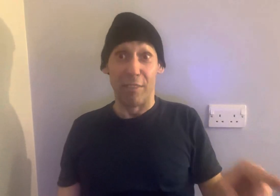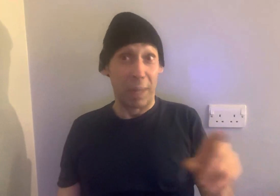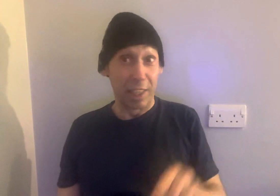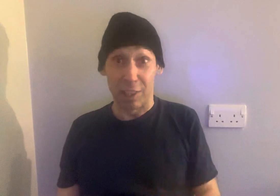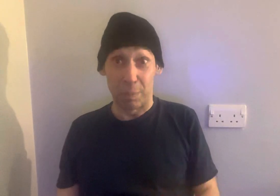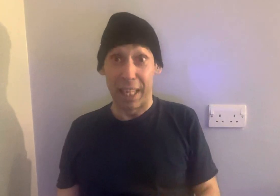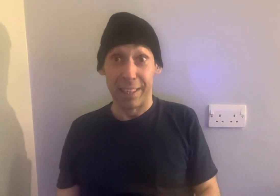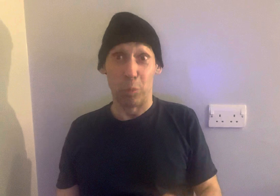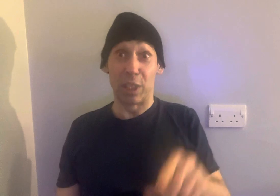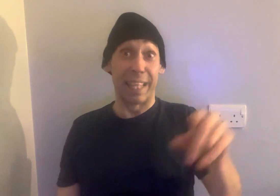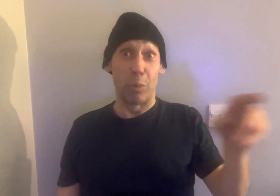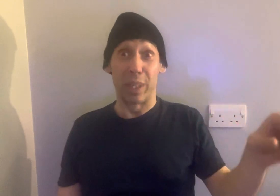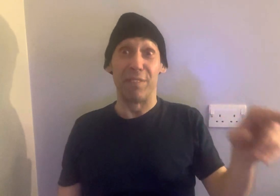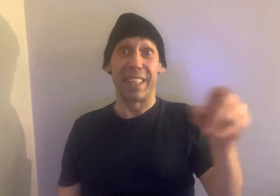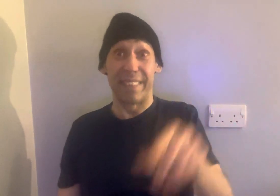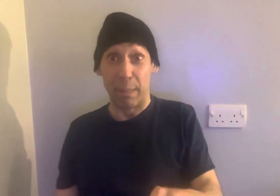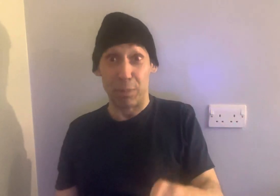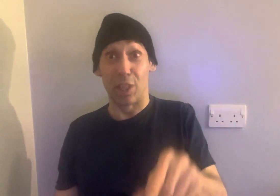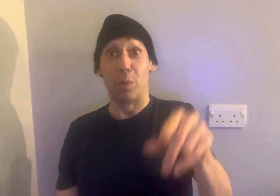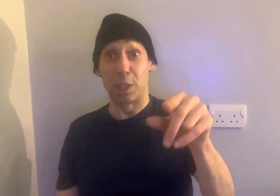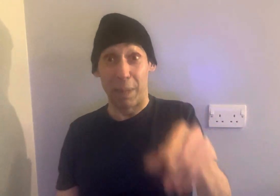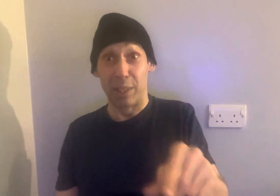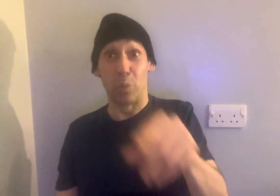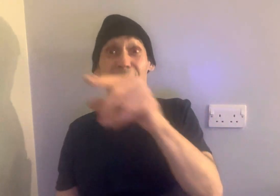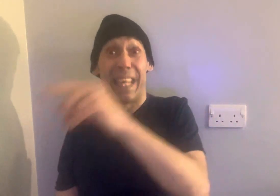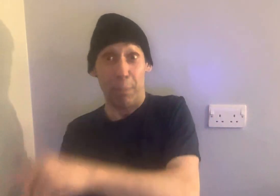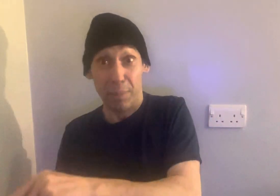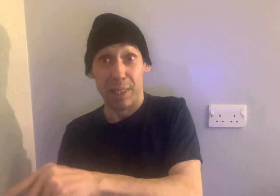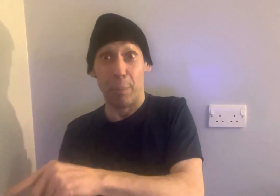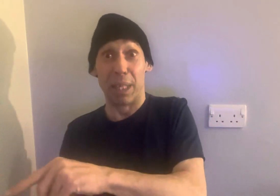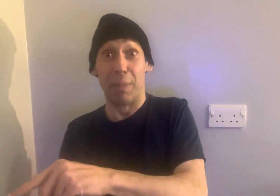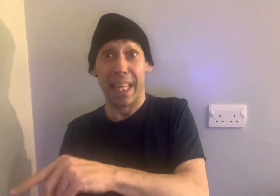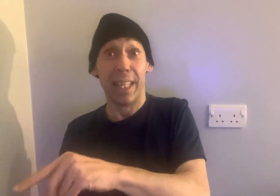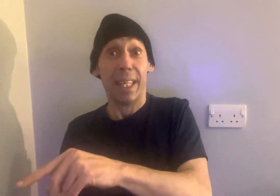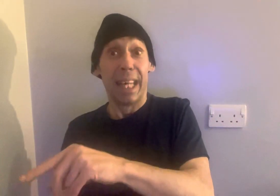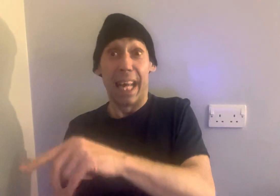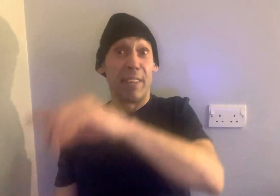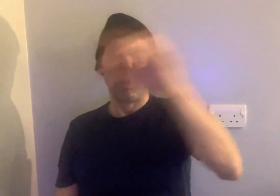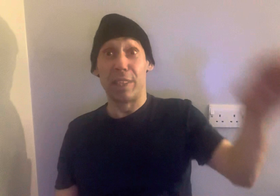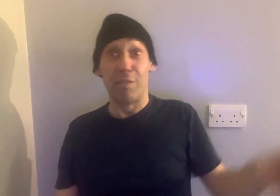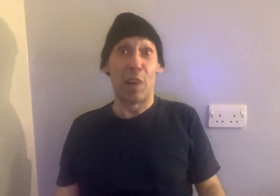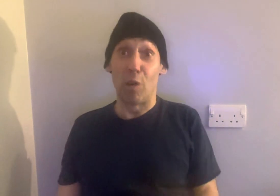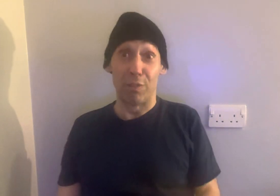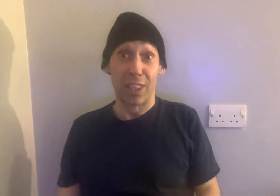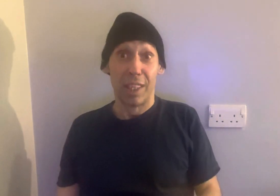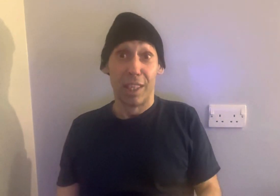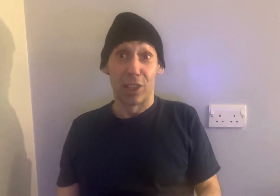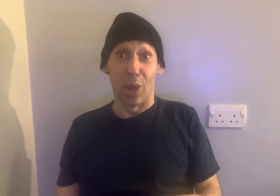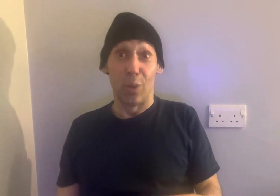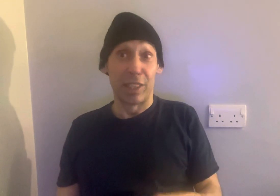have money to spend, which they will give to them to go and spend with him, the big man, and everybody's involved. So it's